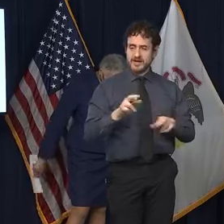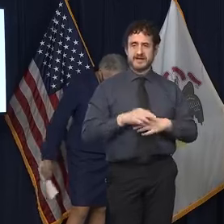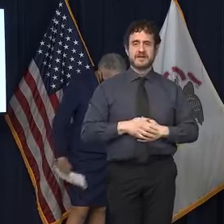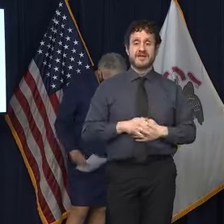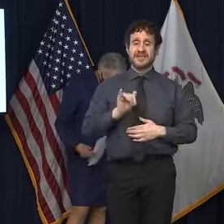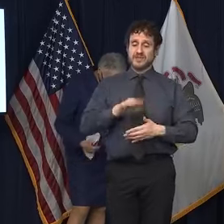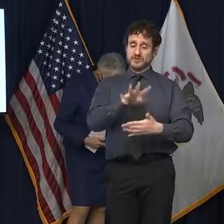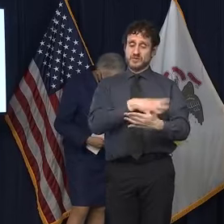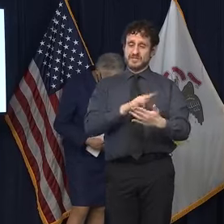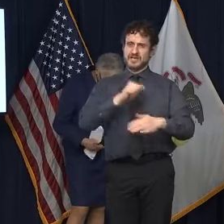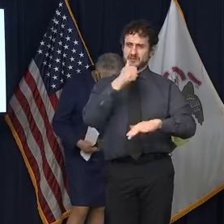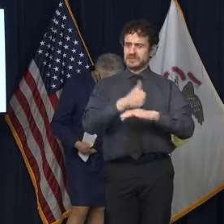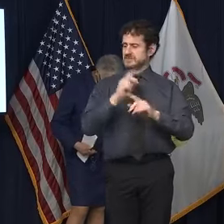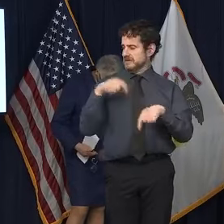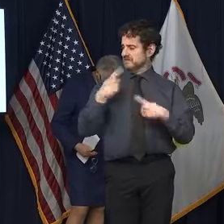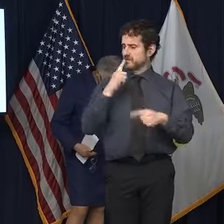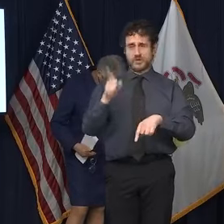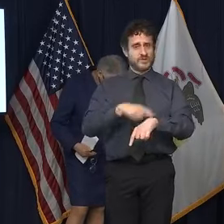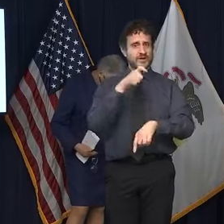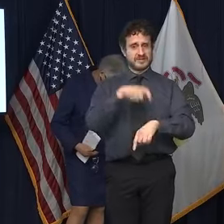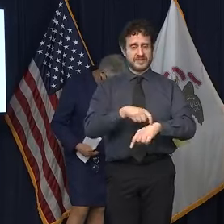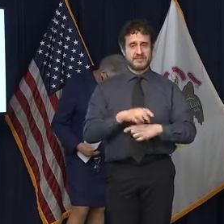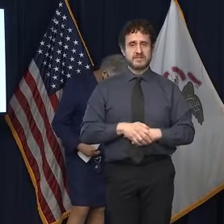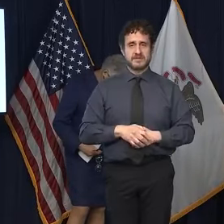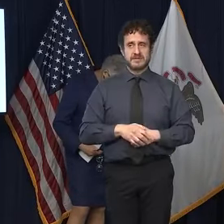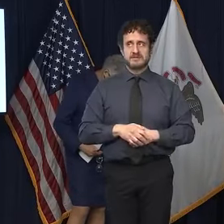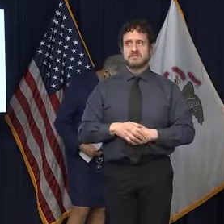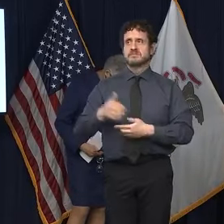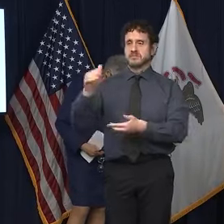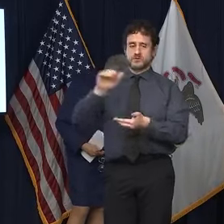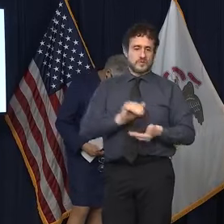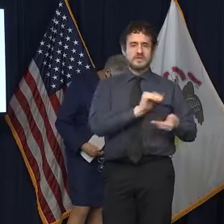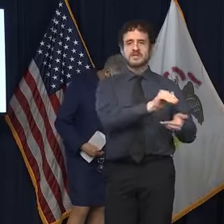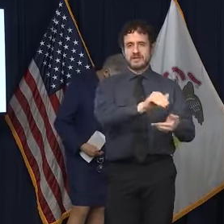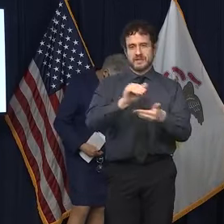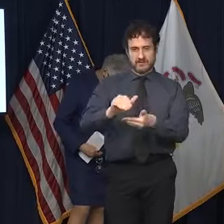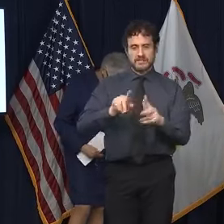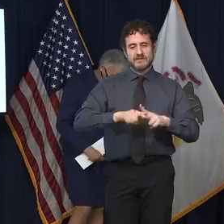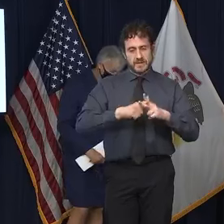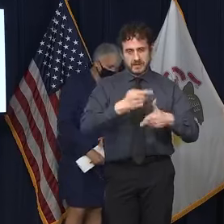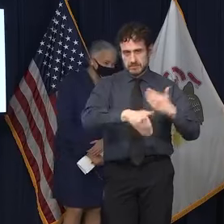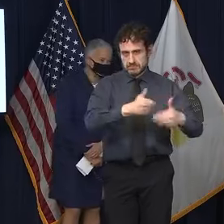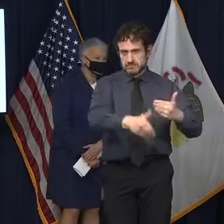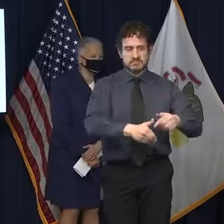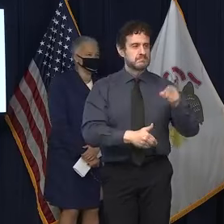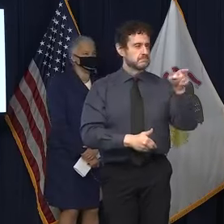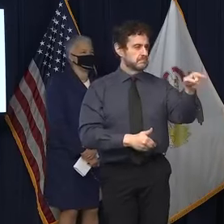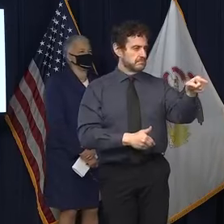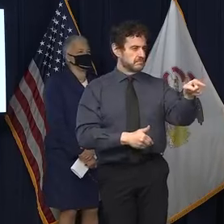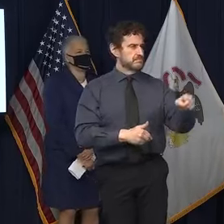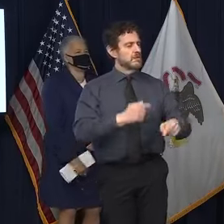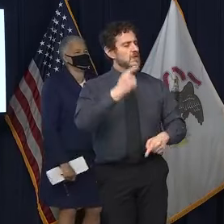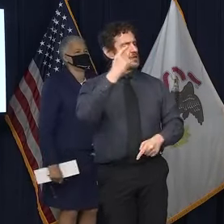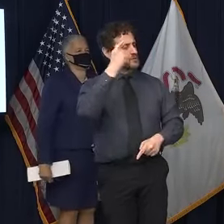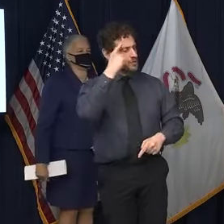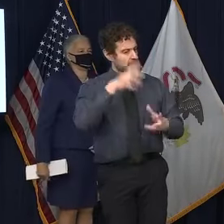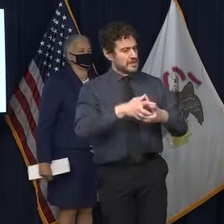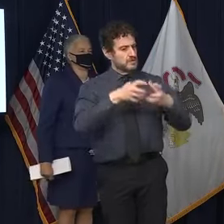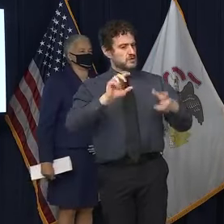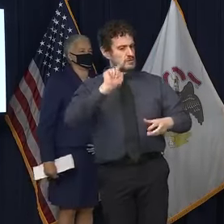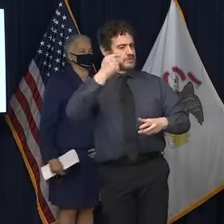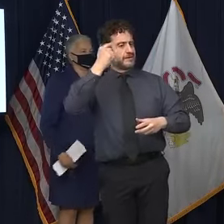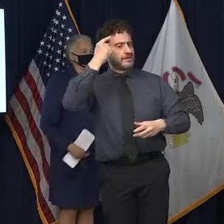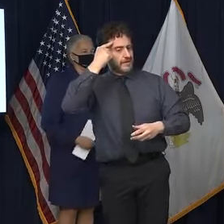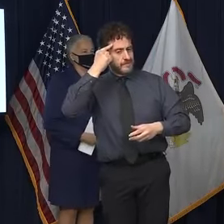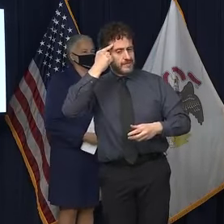schedule has been set for some time now and the deliveries have ensued. Do you think there's too much bureaucracy and red tape in the